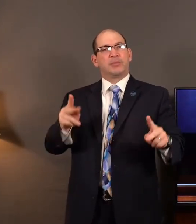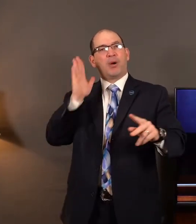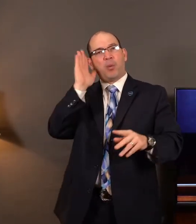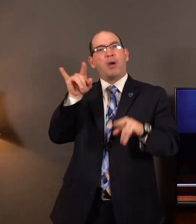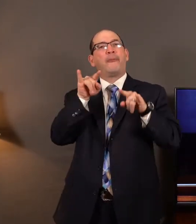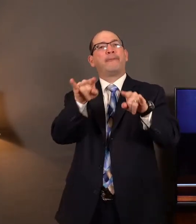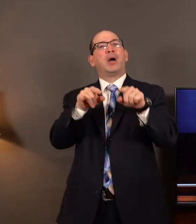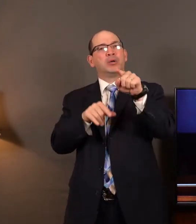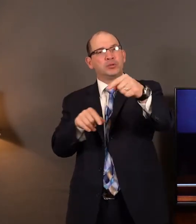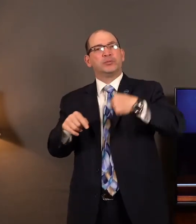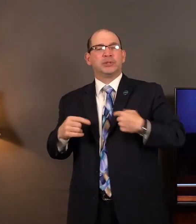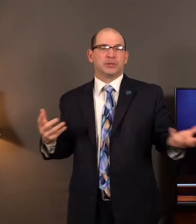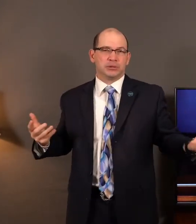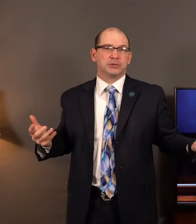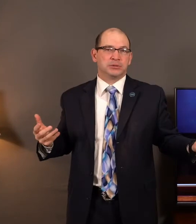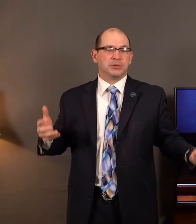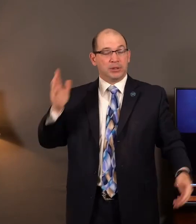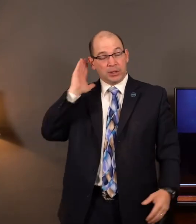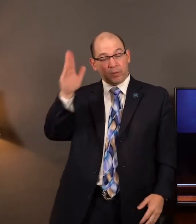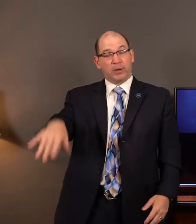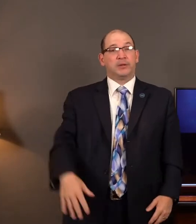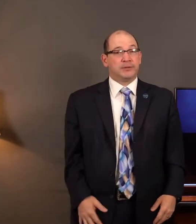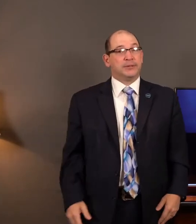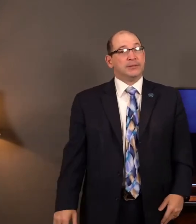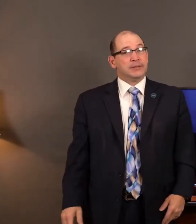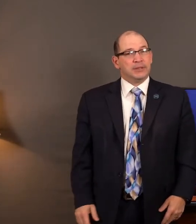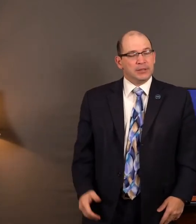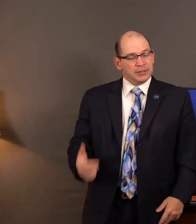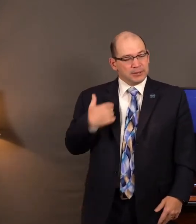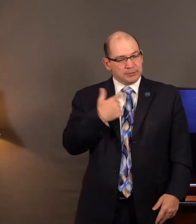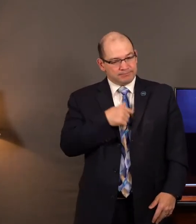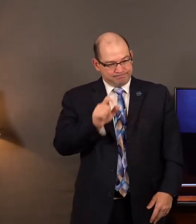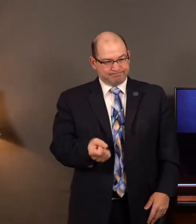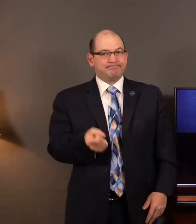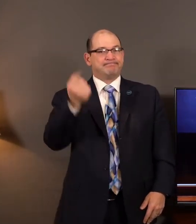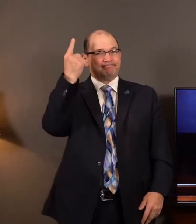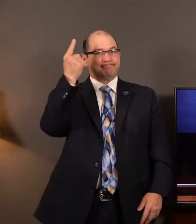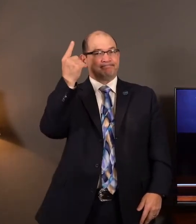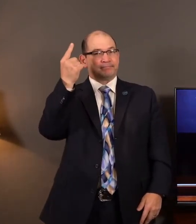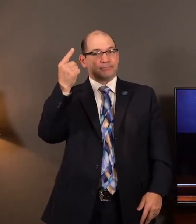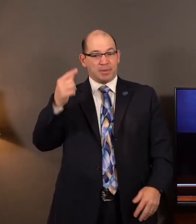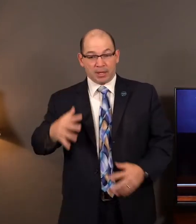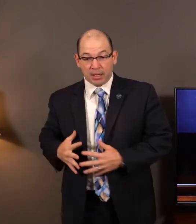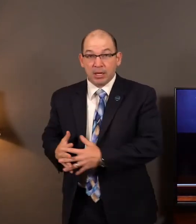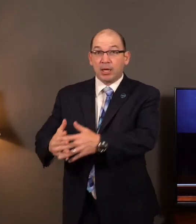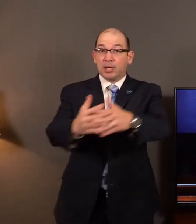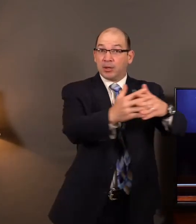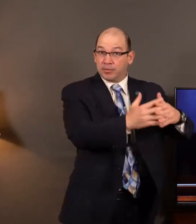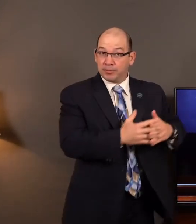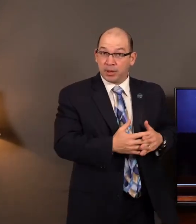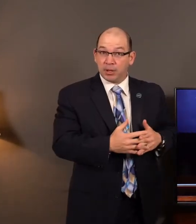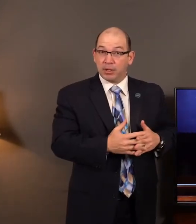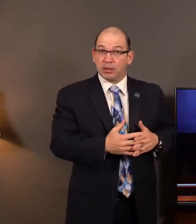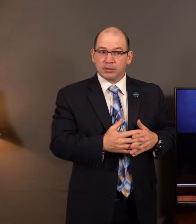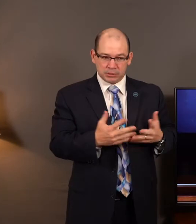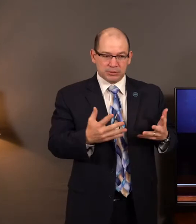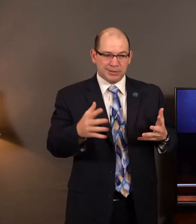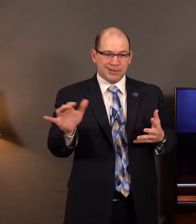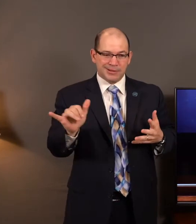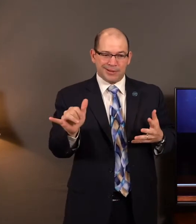and pursuant of the Lord Jesus Christ. And we must understand tonight that America is indeed under siege. That we are under attack.